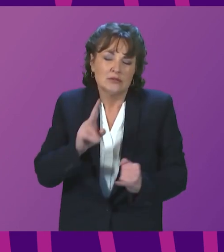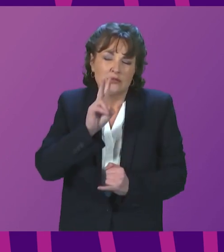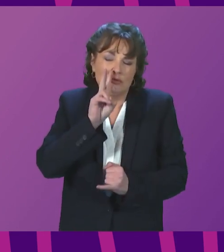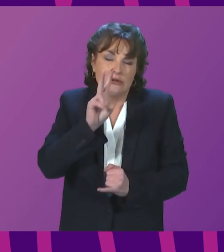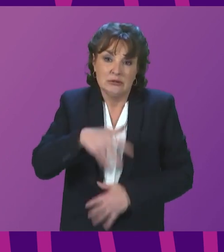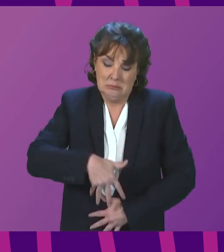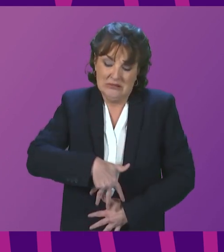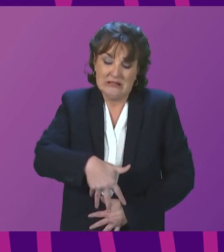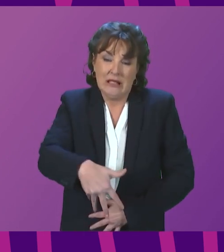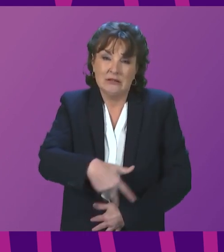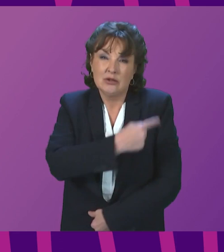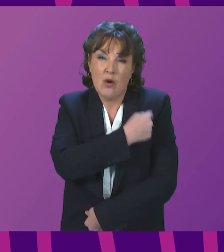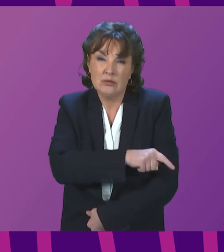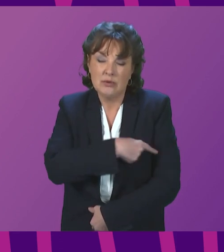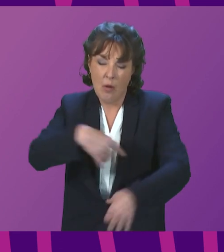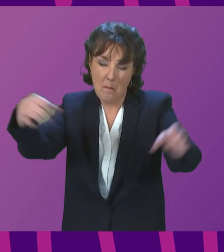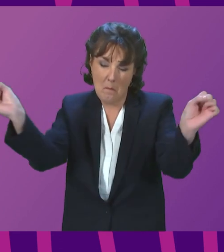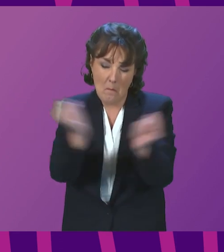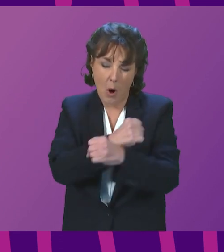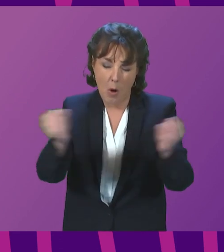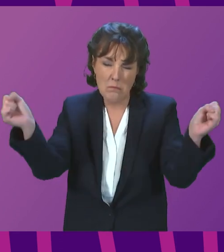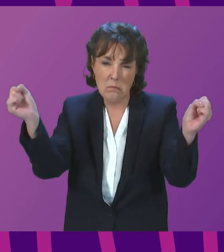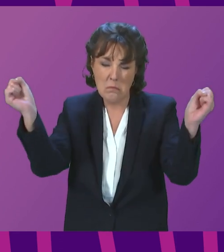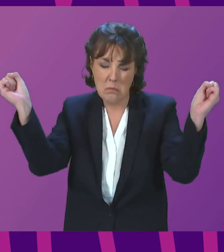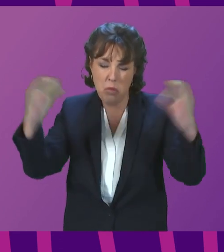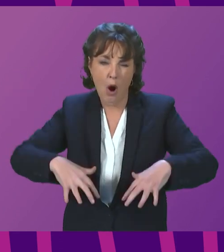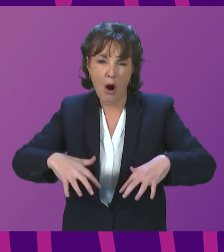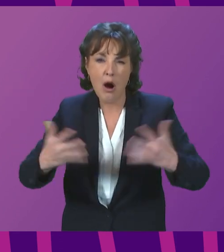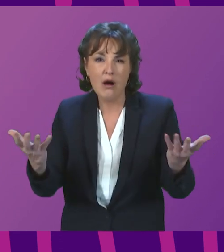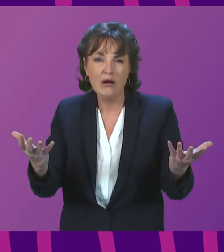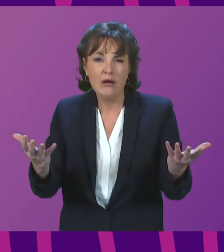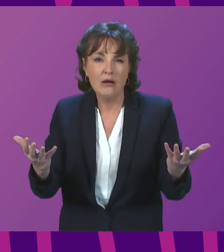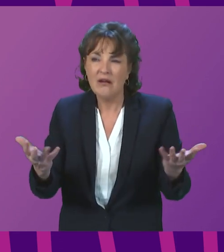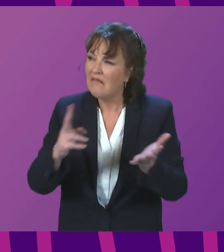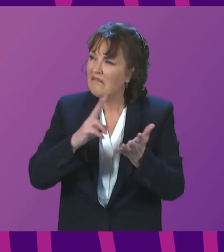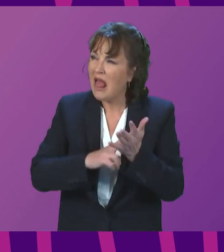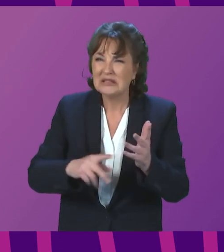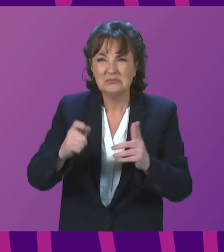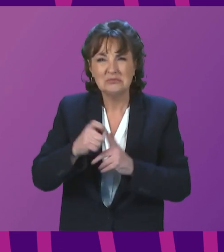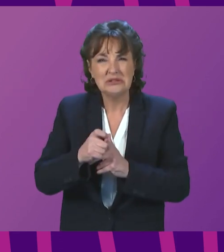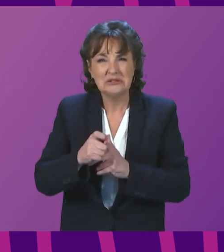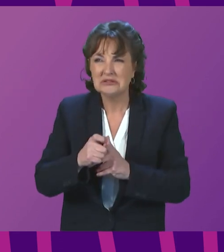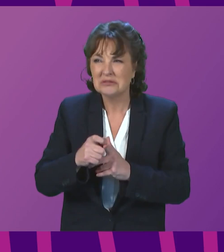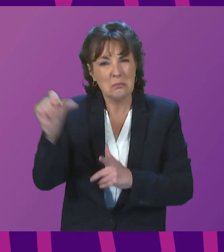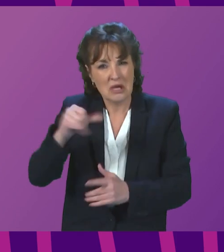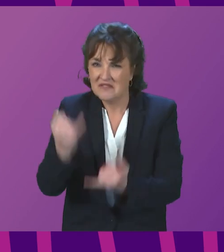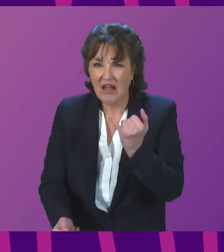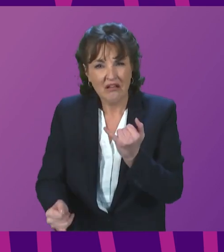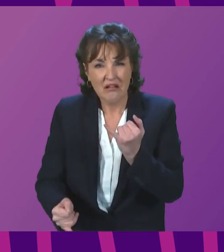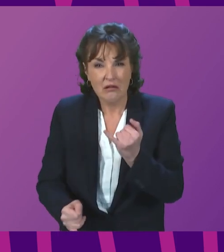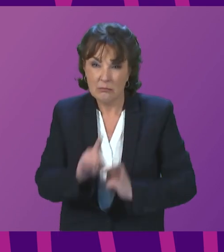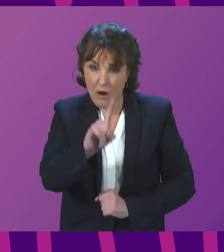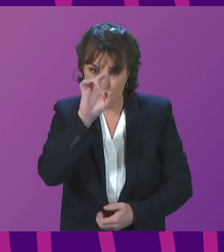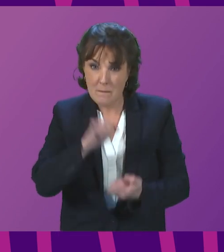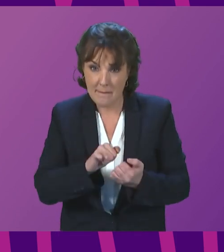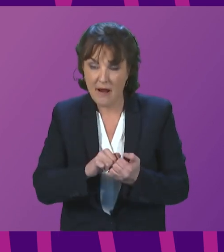maternity unit bombed by Russian forces. Vladimir Putin must fail. But let's also be clear, Vladimir Putin is